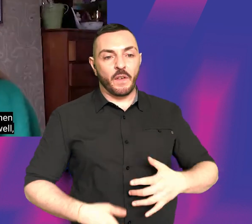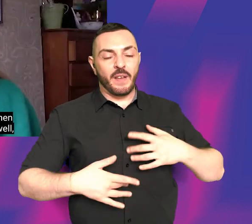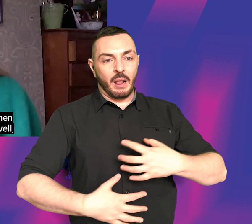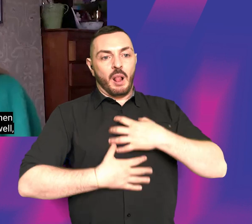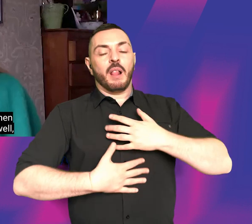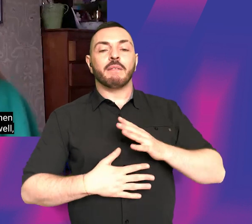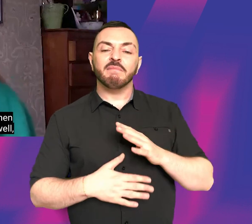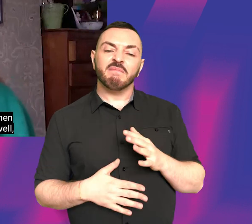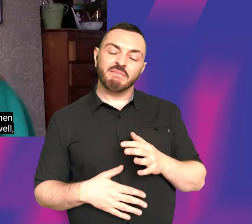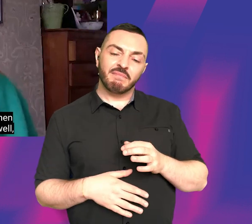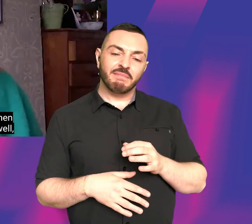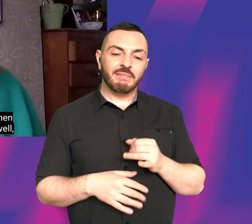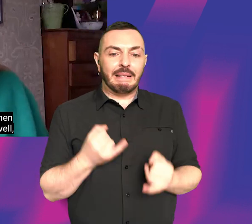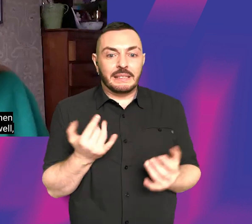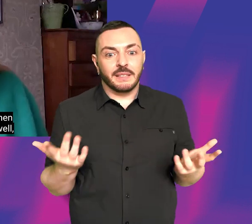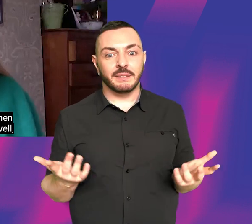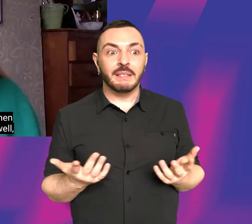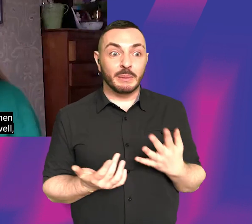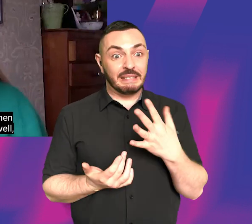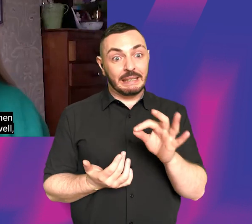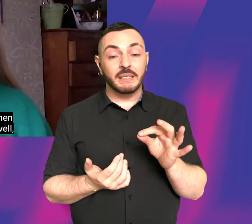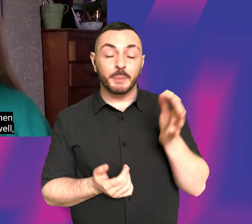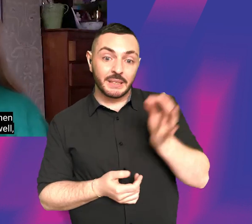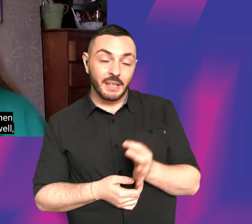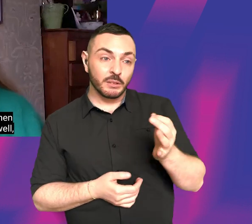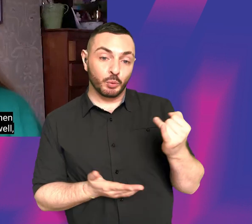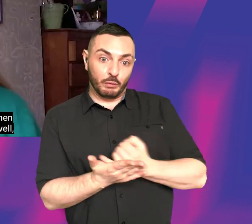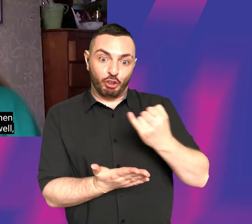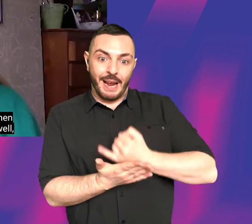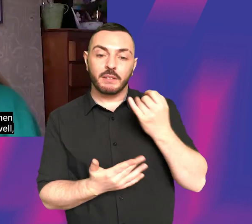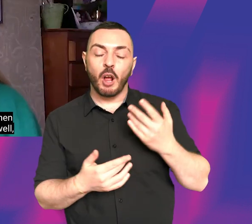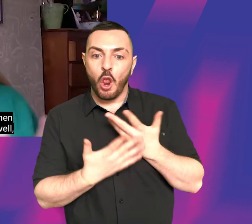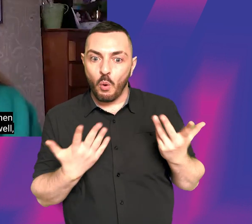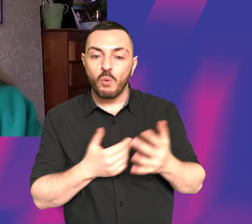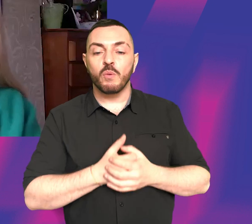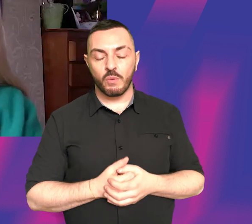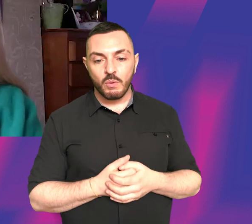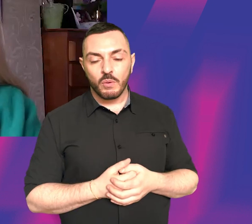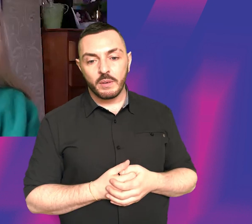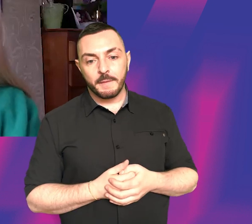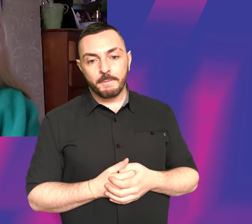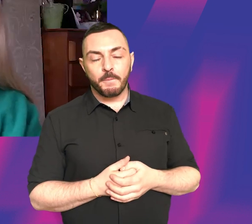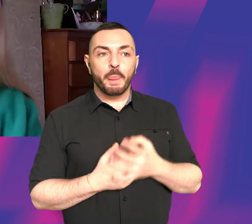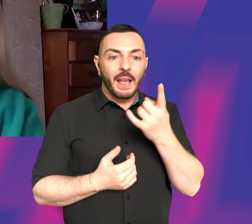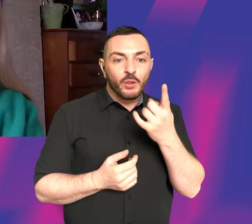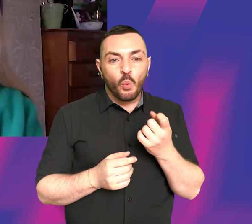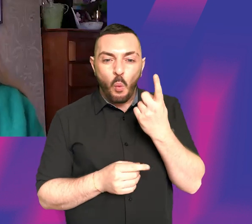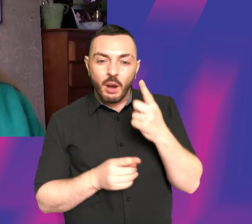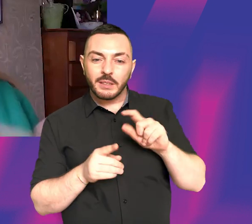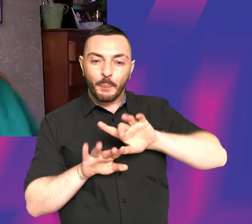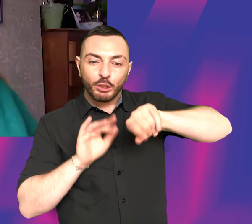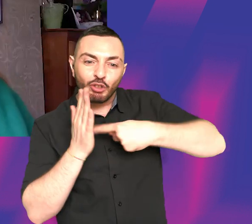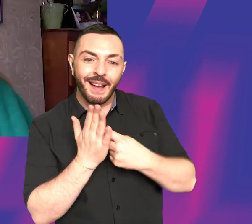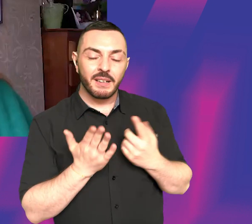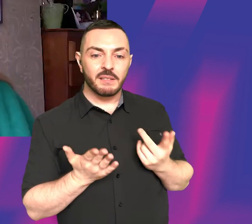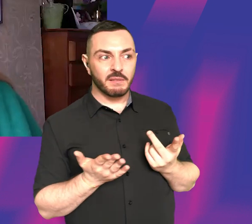which is like 90% of what the job is, you know, when that happens, because you think, oh, well, that's one project that that one person didn't